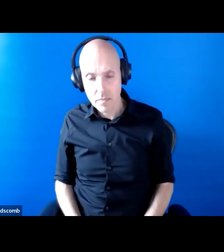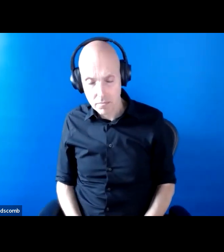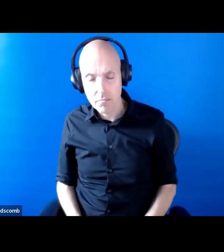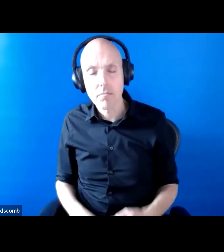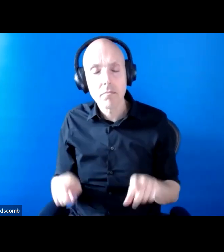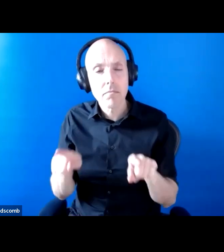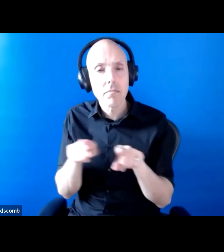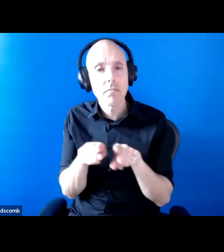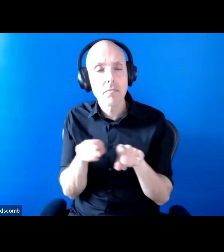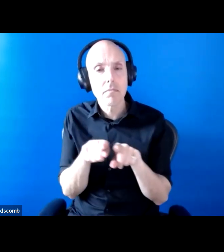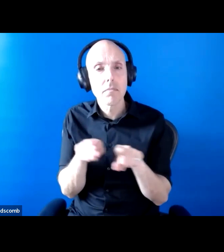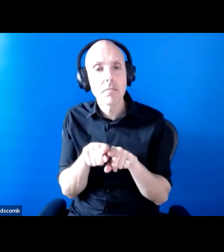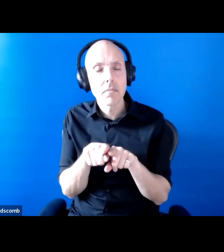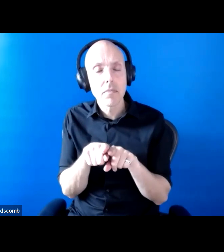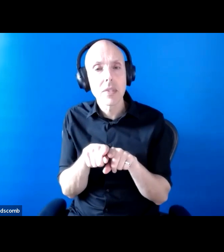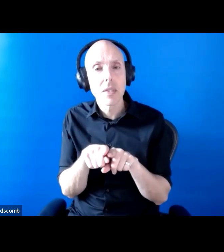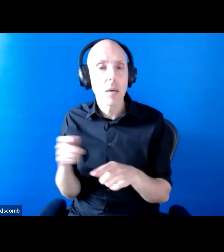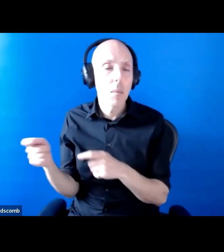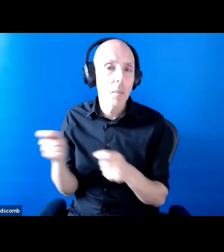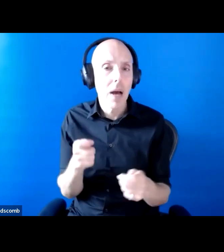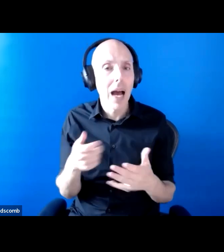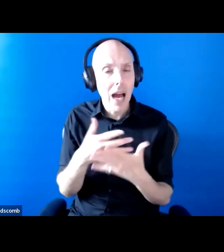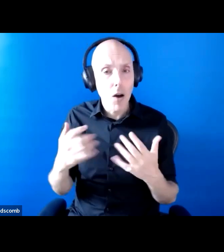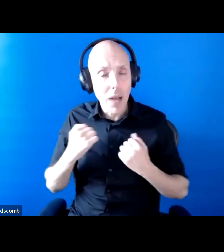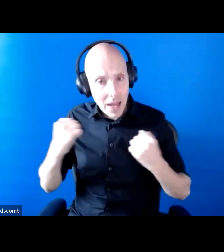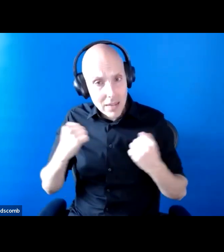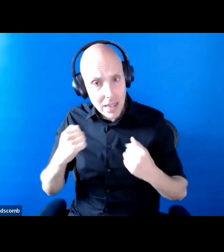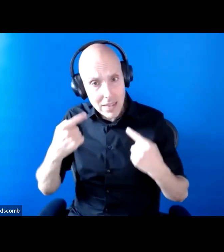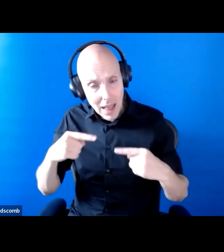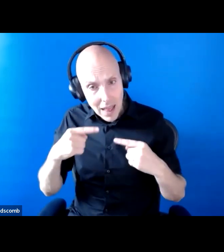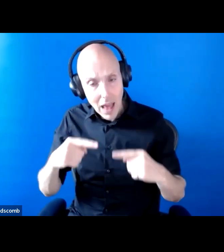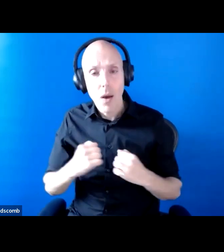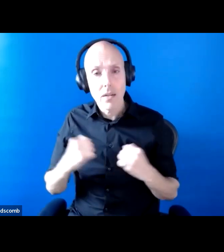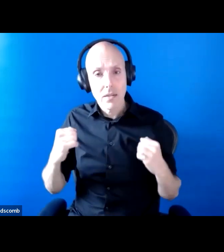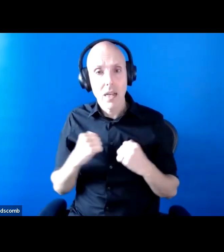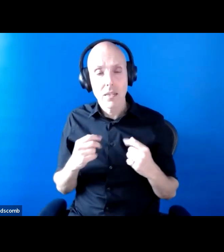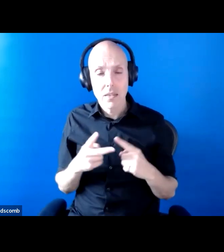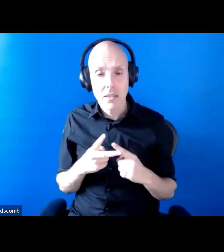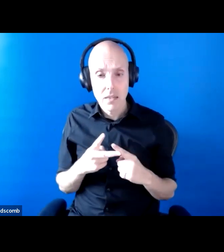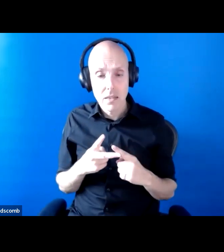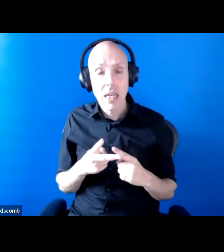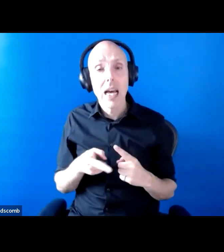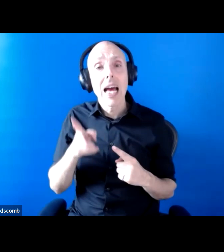on exercise and how many times a day you could exercise. Again, legal action was brought